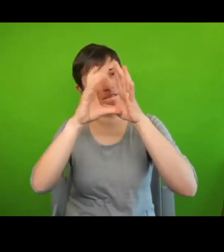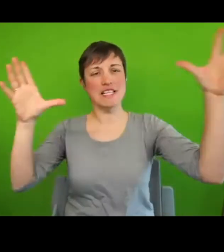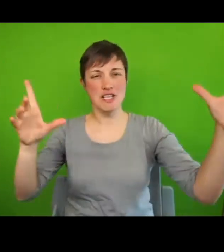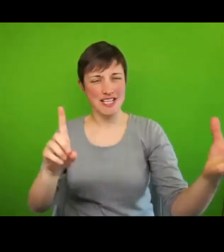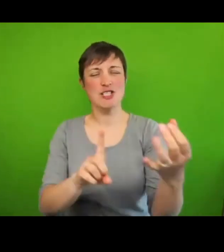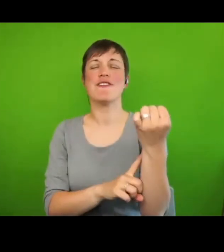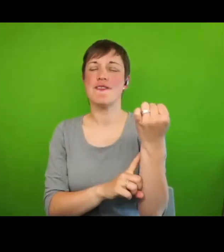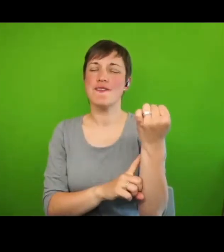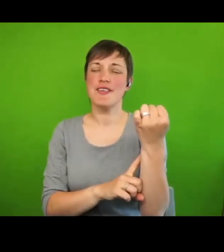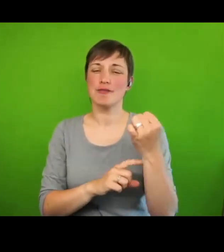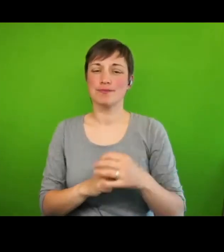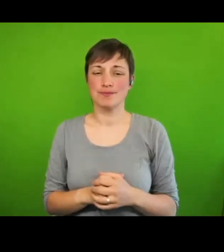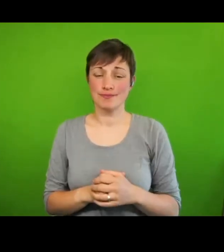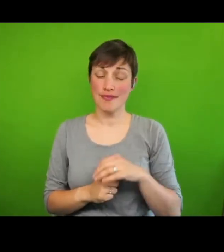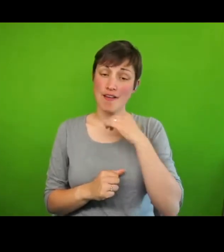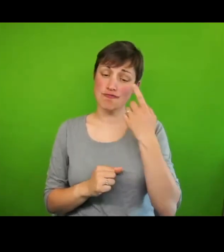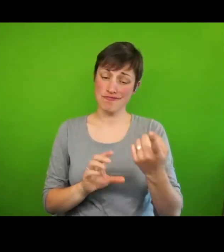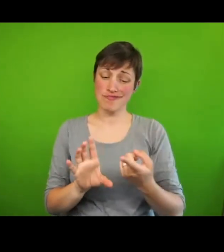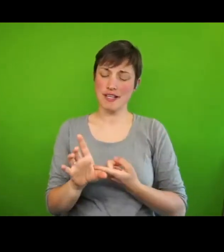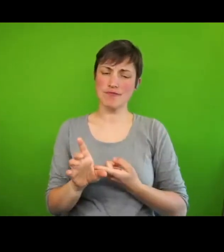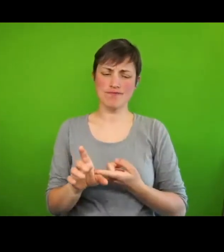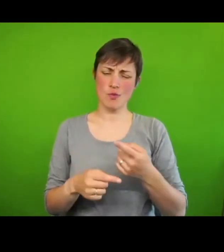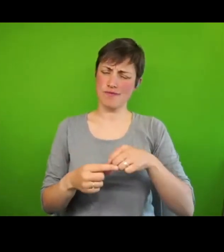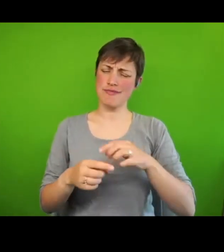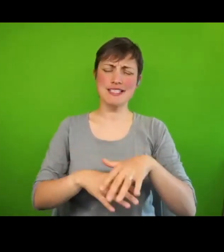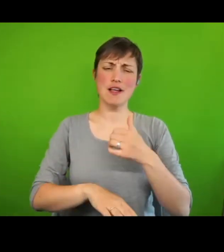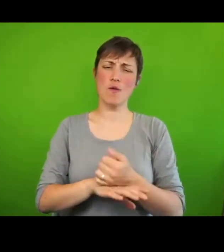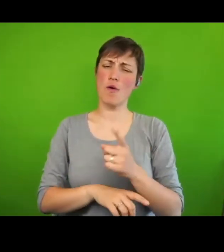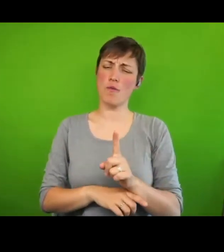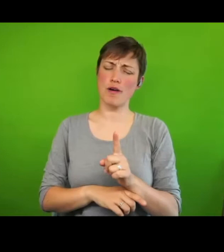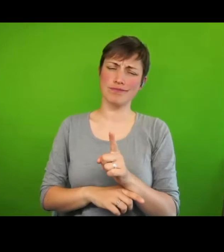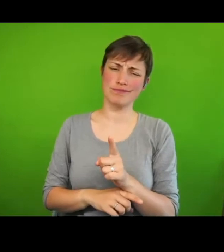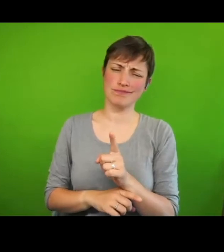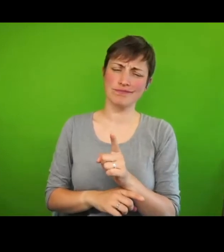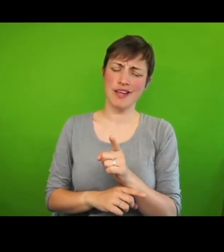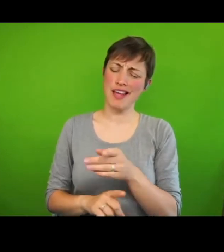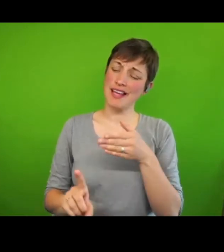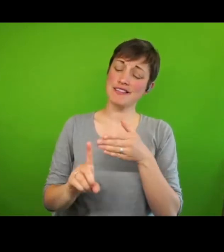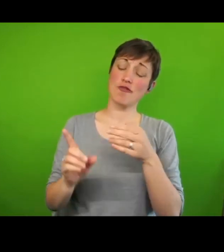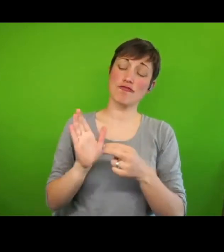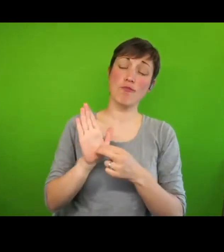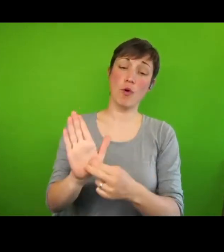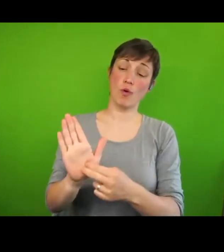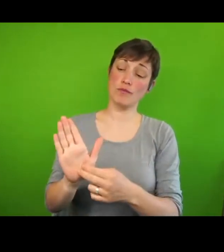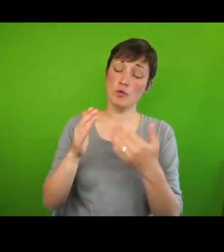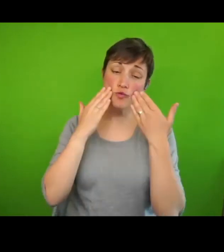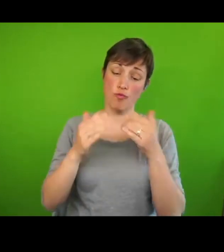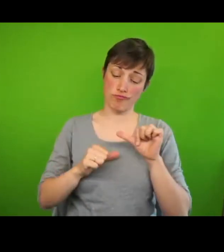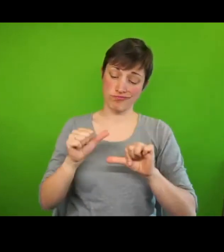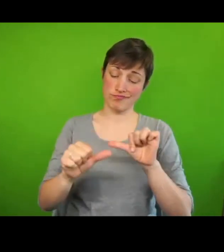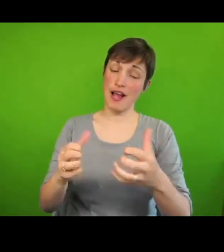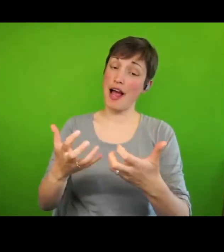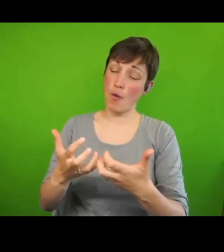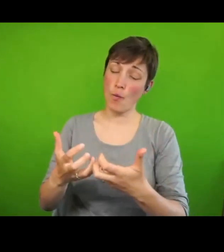Each year, we put together an indicator report to show how we are progressing. We